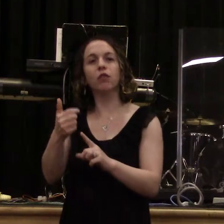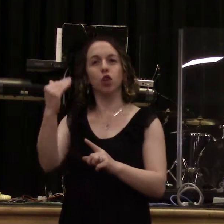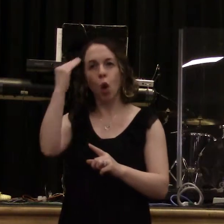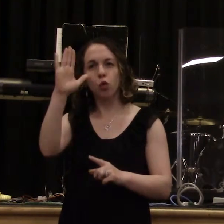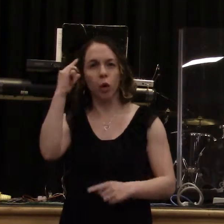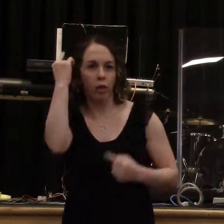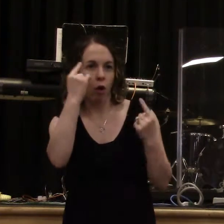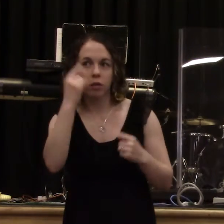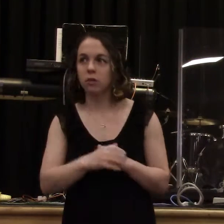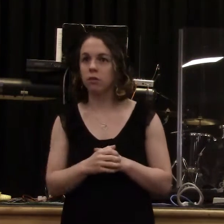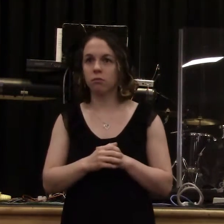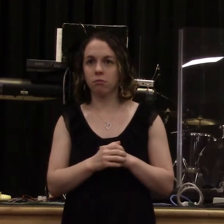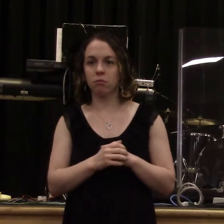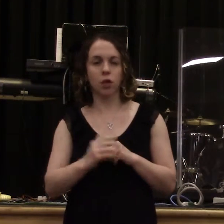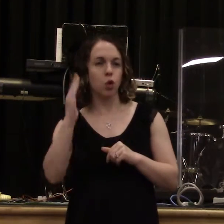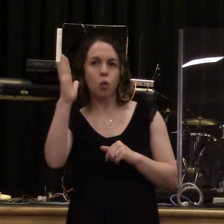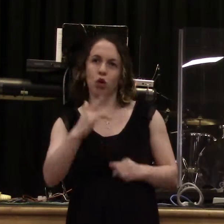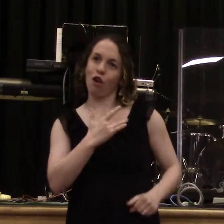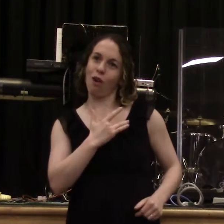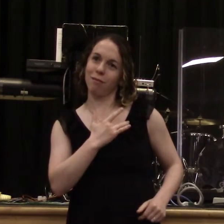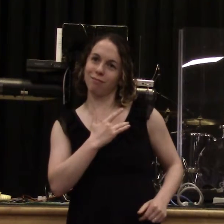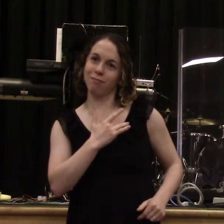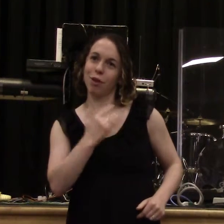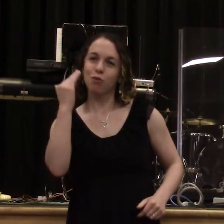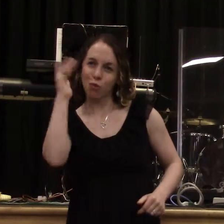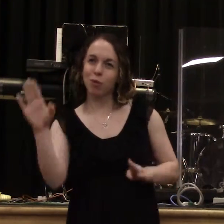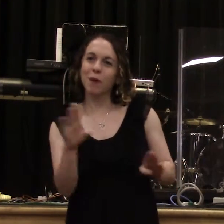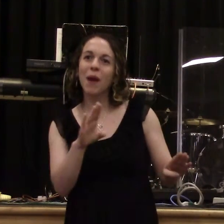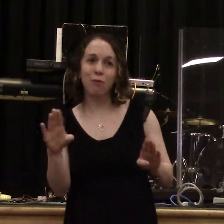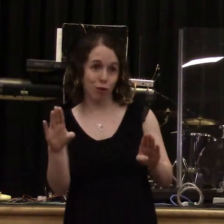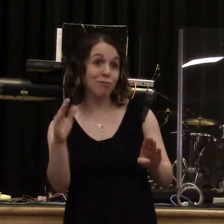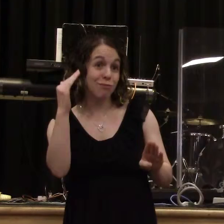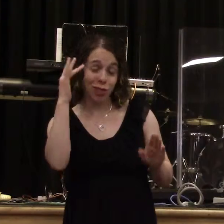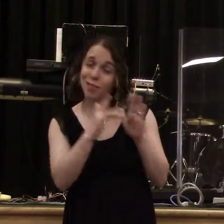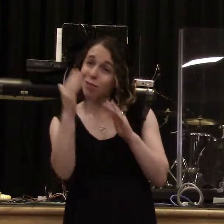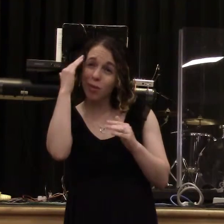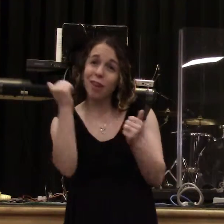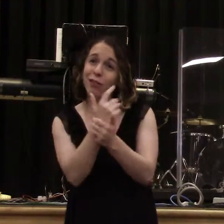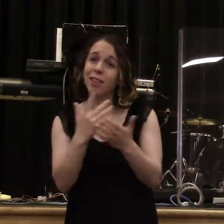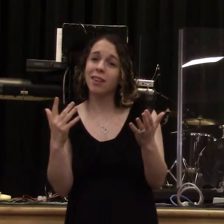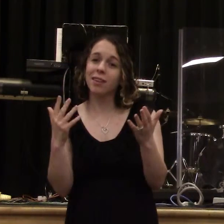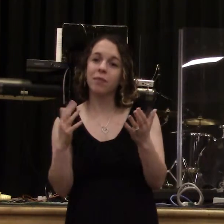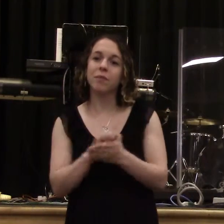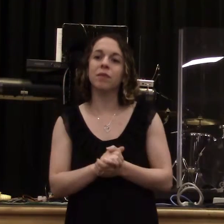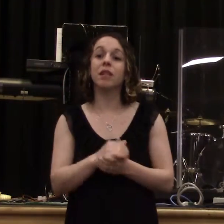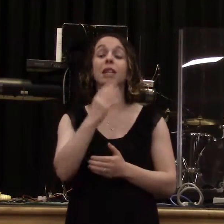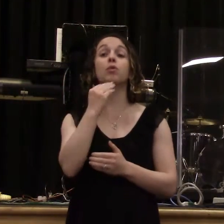Eyes that are flames of fire. It says in Hebrews 4.13 that nothing in all creation is hidden from God's sight.